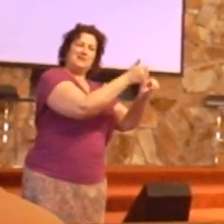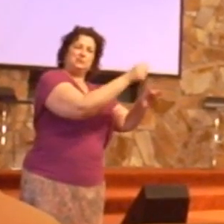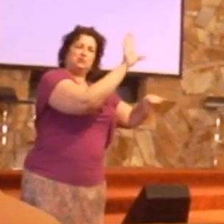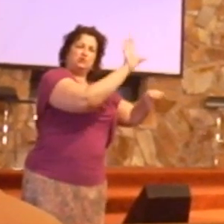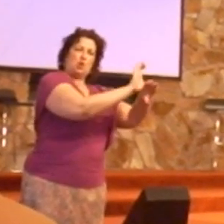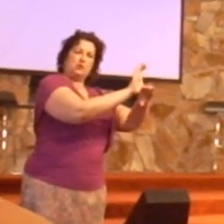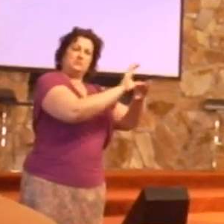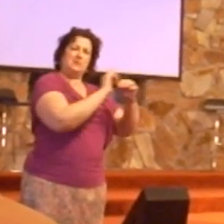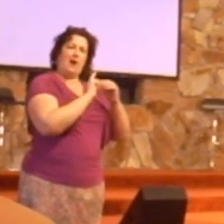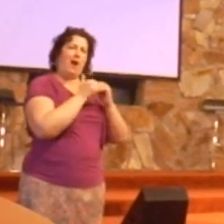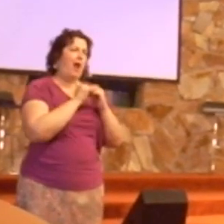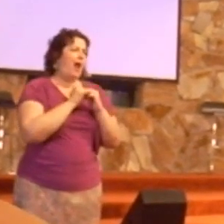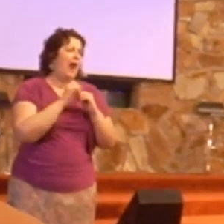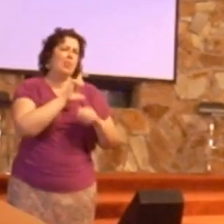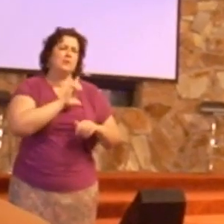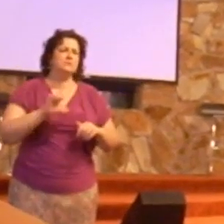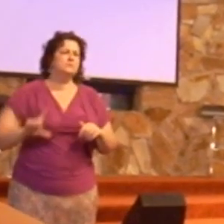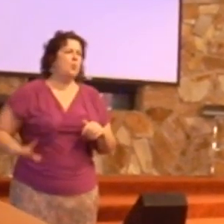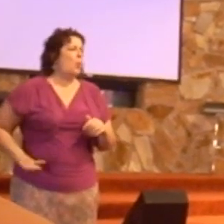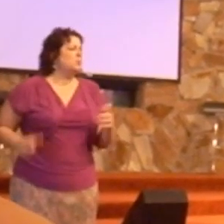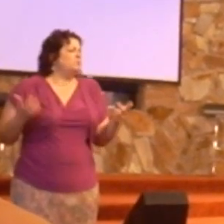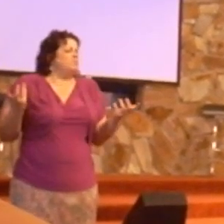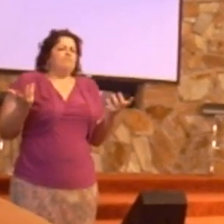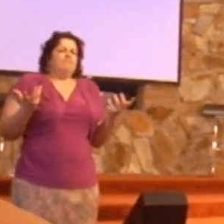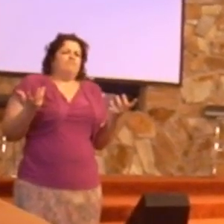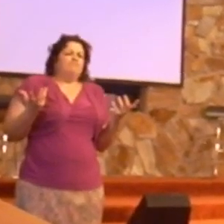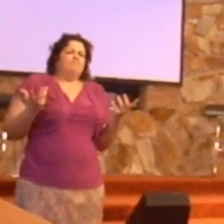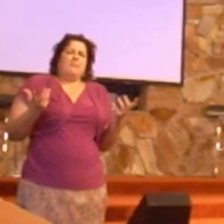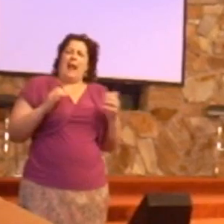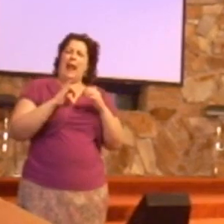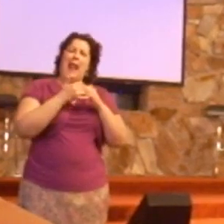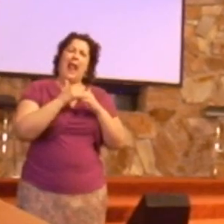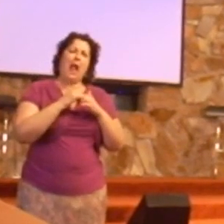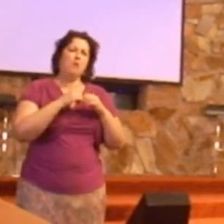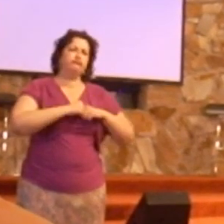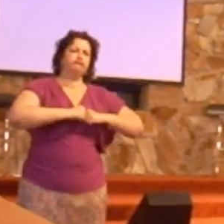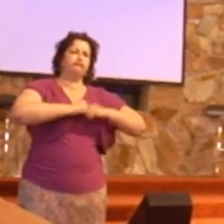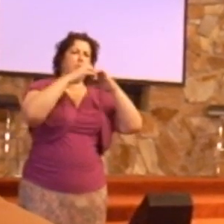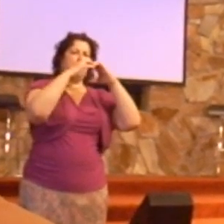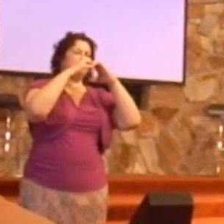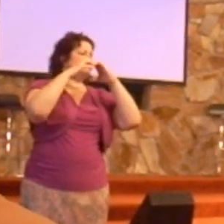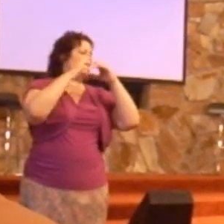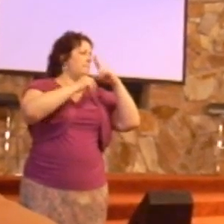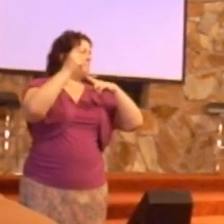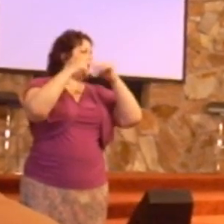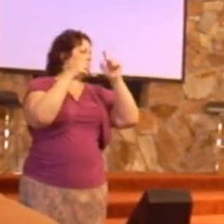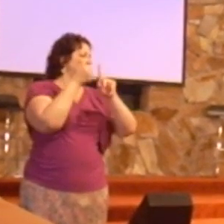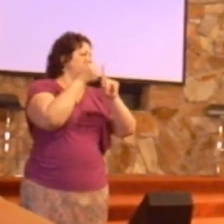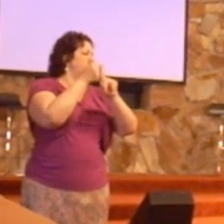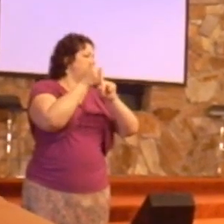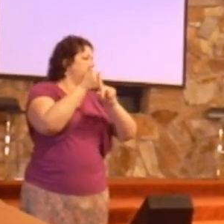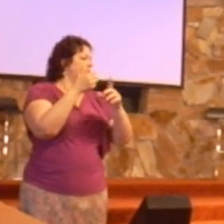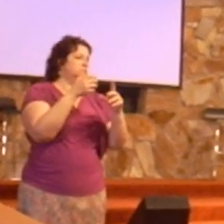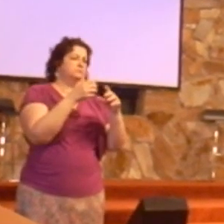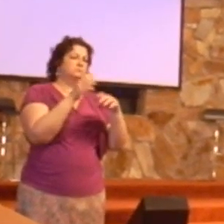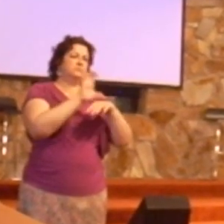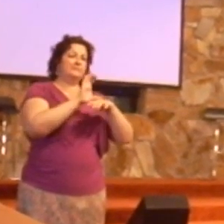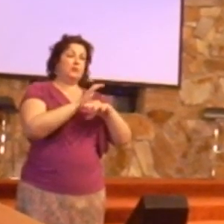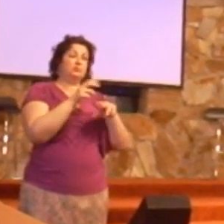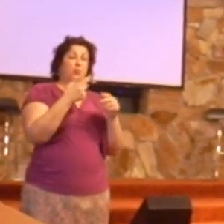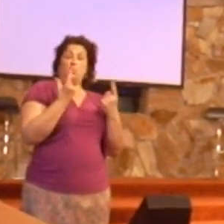how then does the Lord build his church? Did we just kind of sit back and let the Lord build?